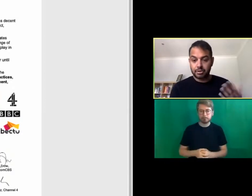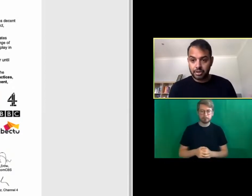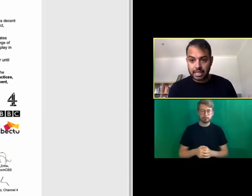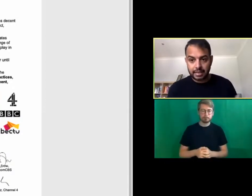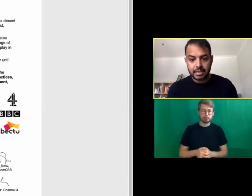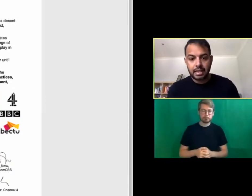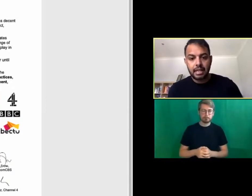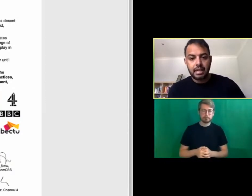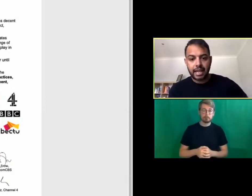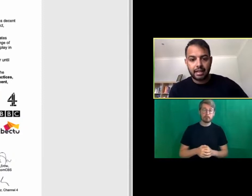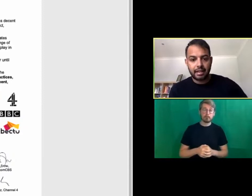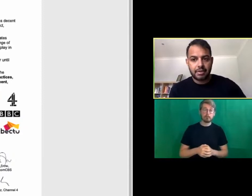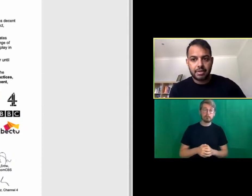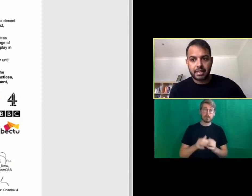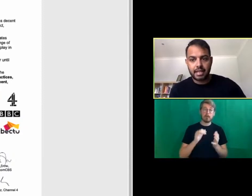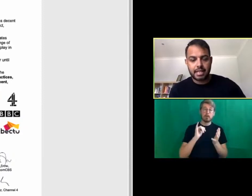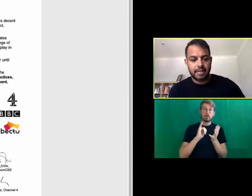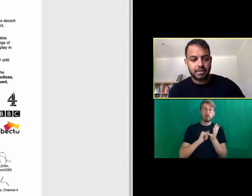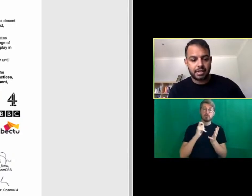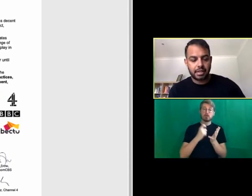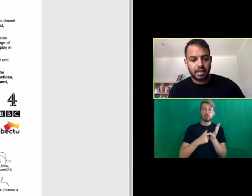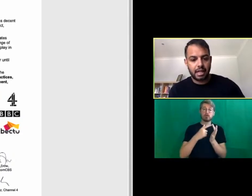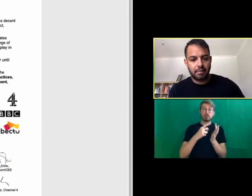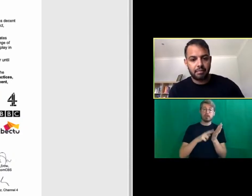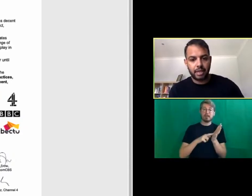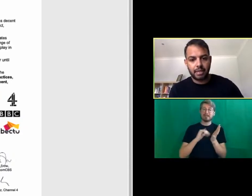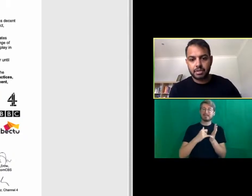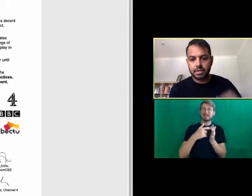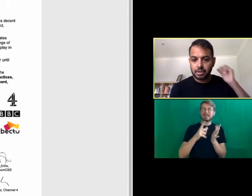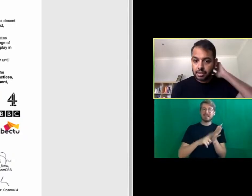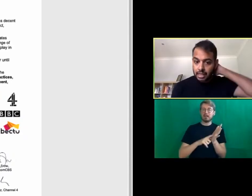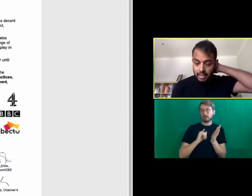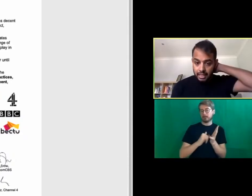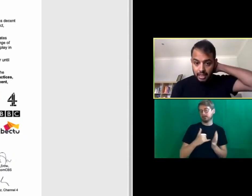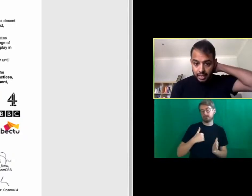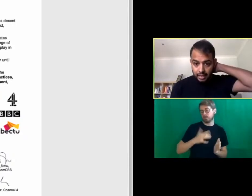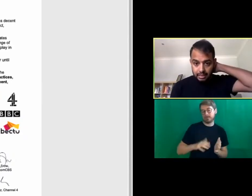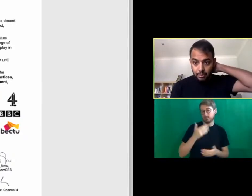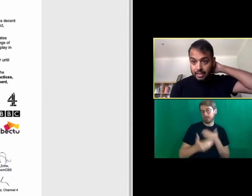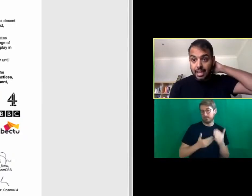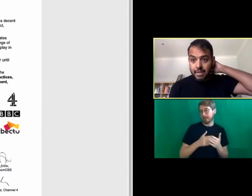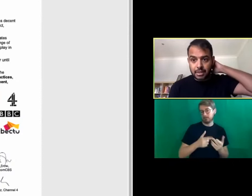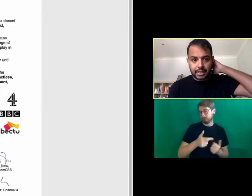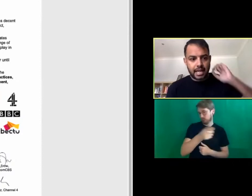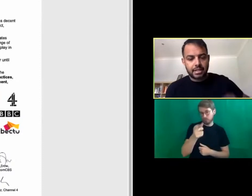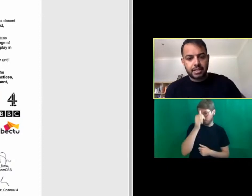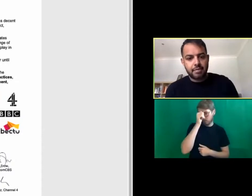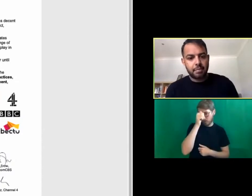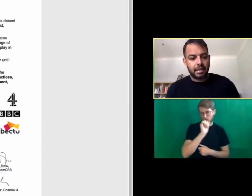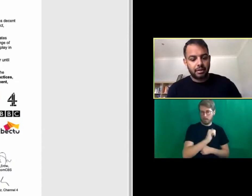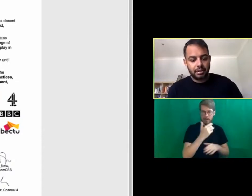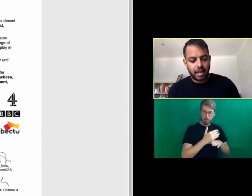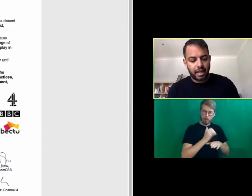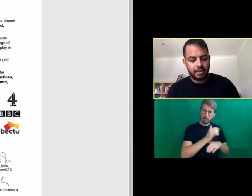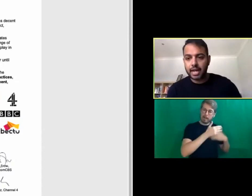So we've got screen skills again I don't think they need any introduction when it comes to the work that they've been doing in the sessions